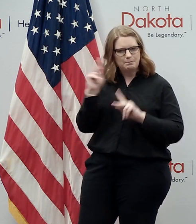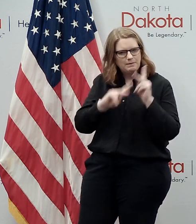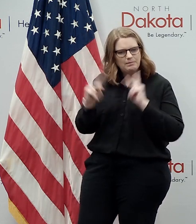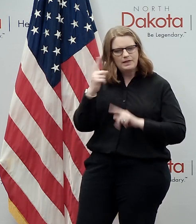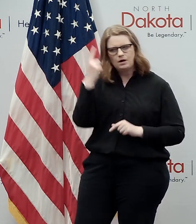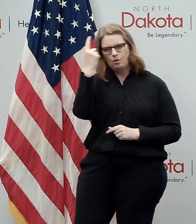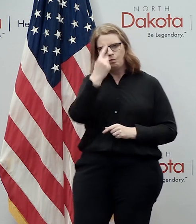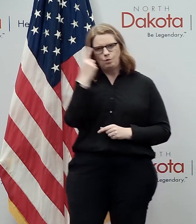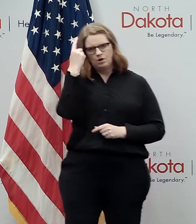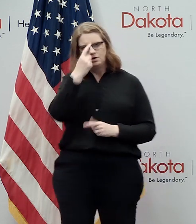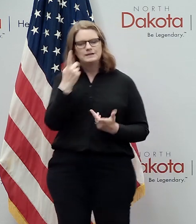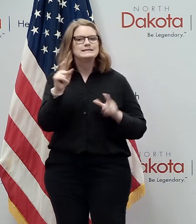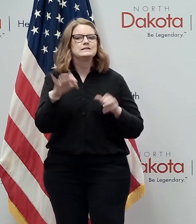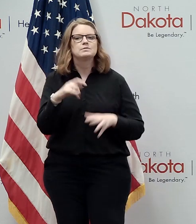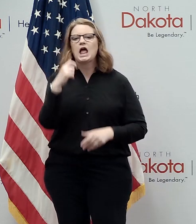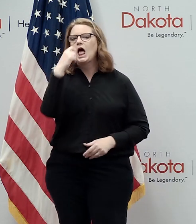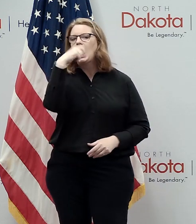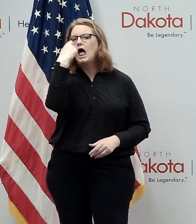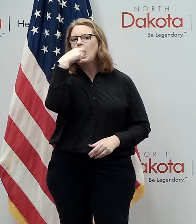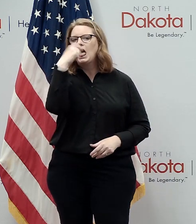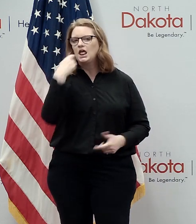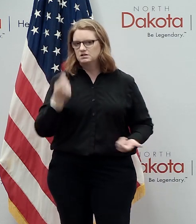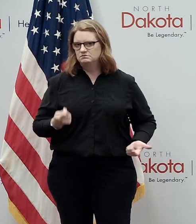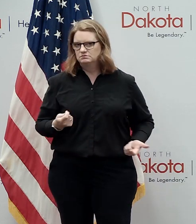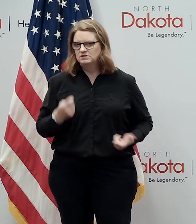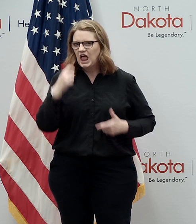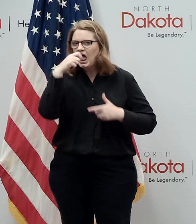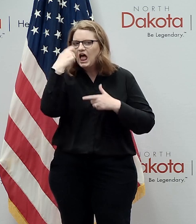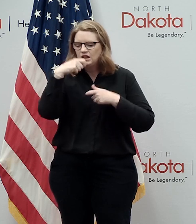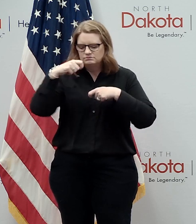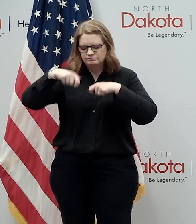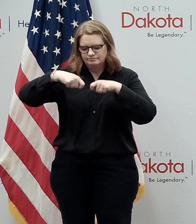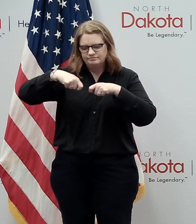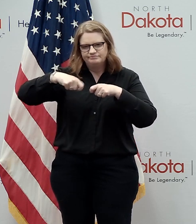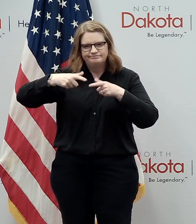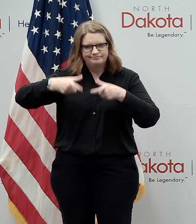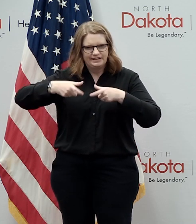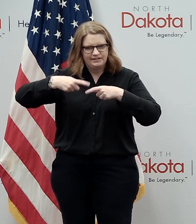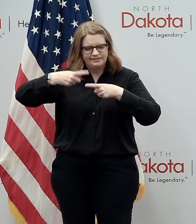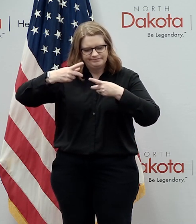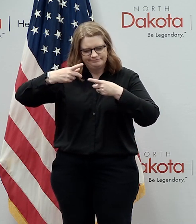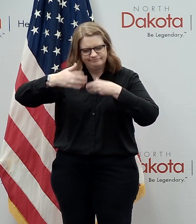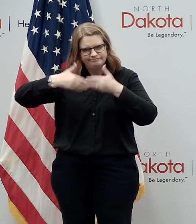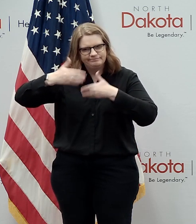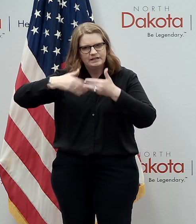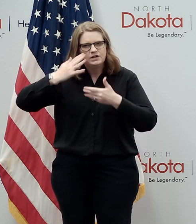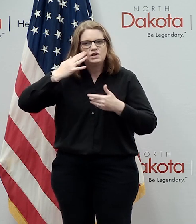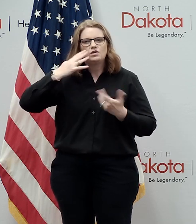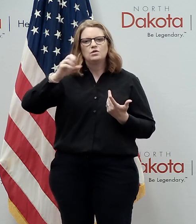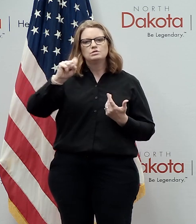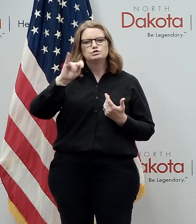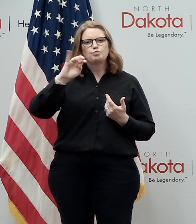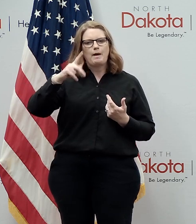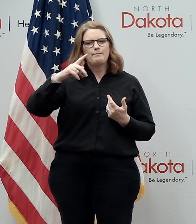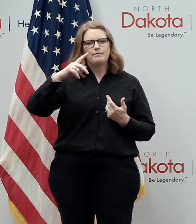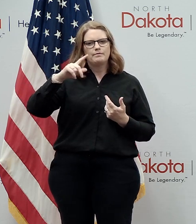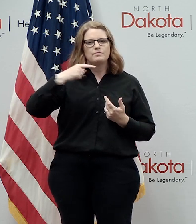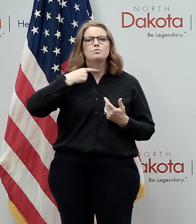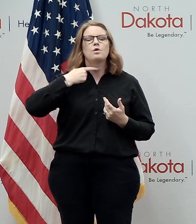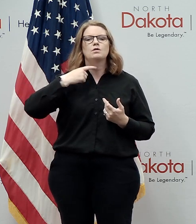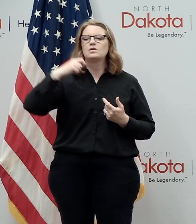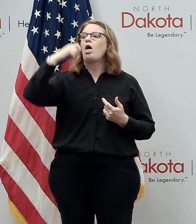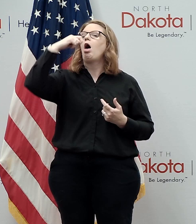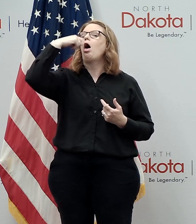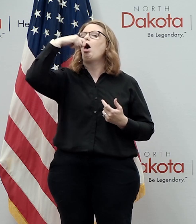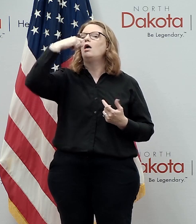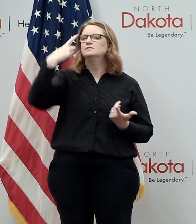this is going to be with oral swabs uh is uh kind of like when you're they would do the uh you like a strep throat test on the on your on the